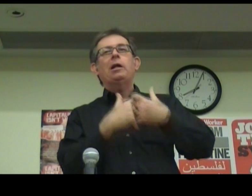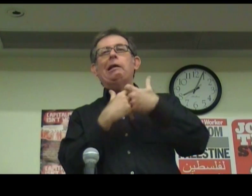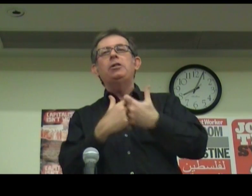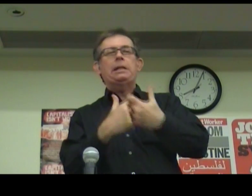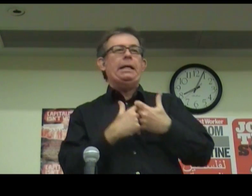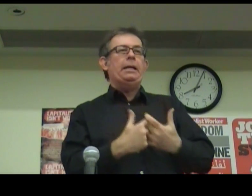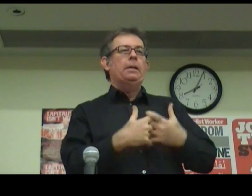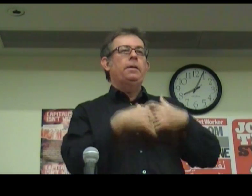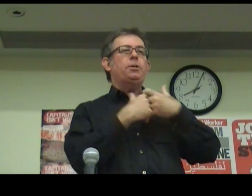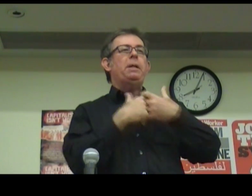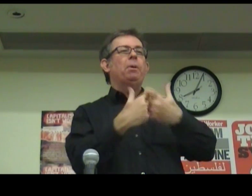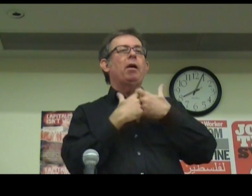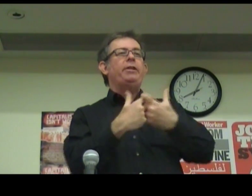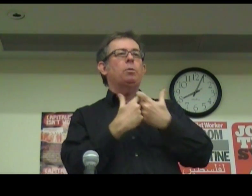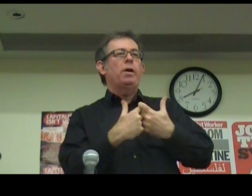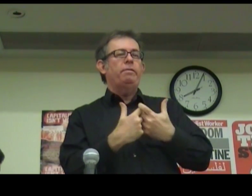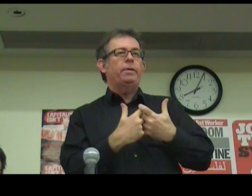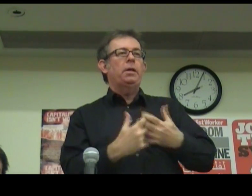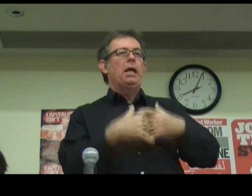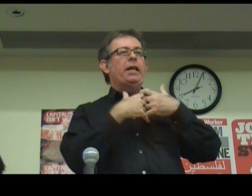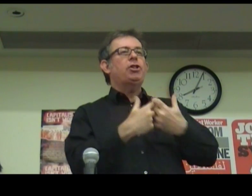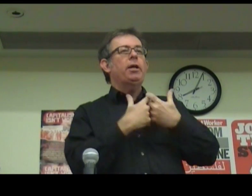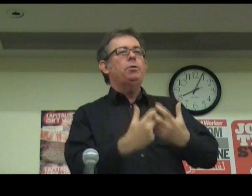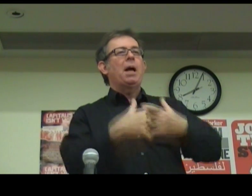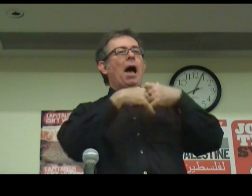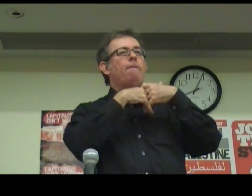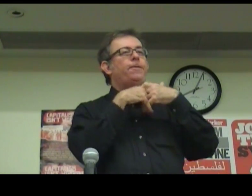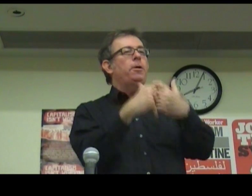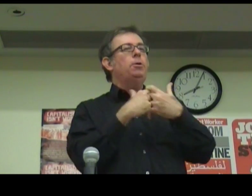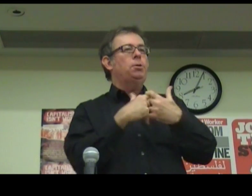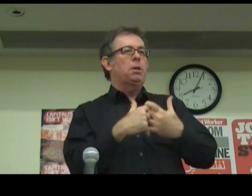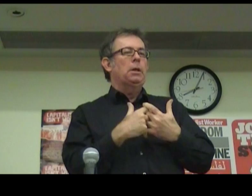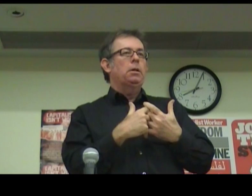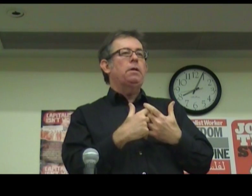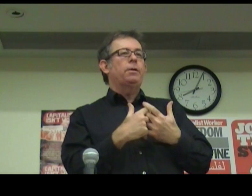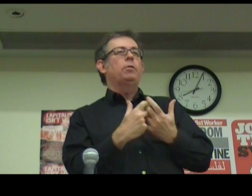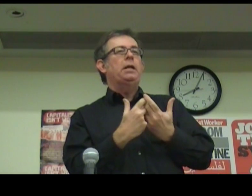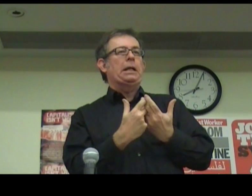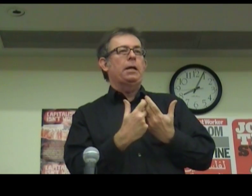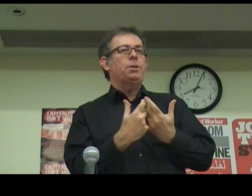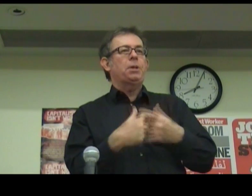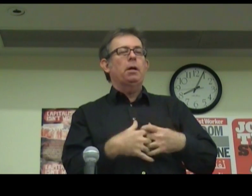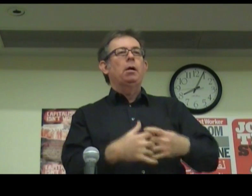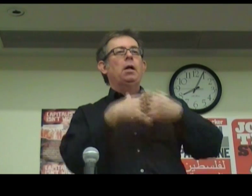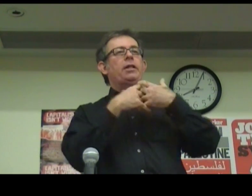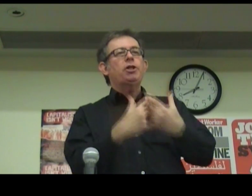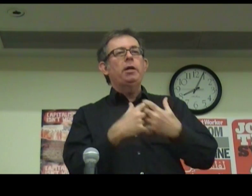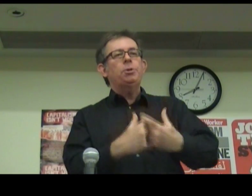closely these people are interwoven. It shows how fused the different ruling classes are. It shows